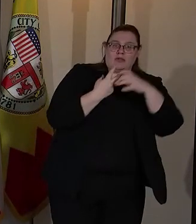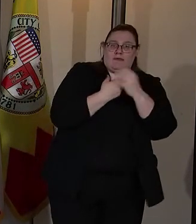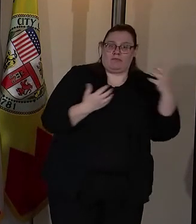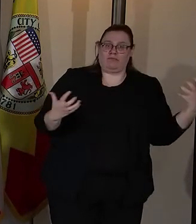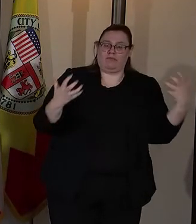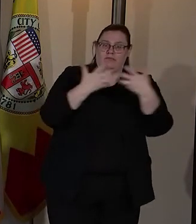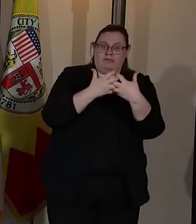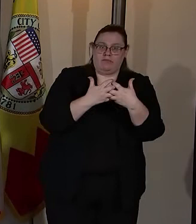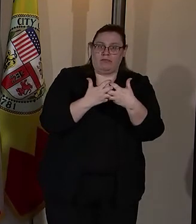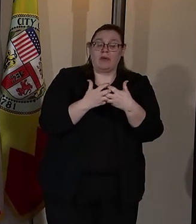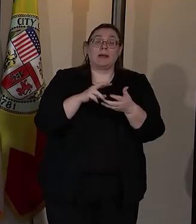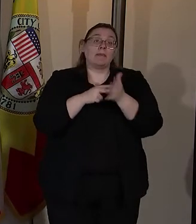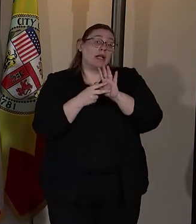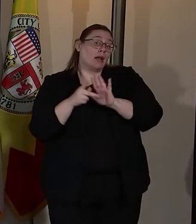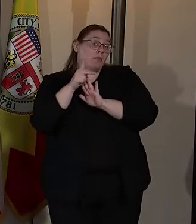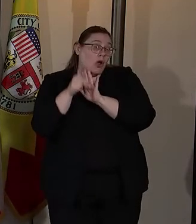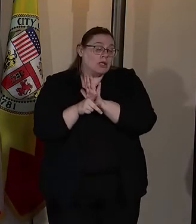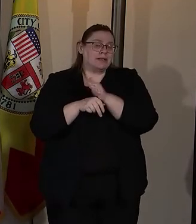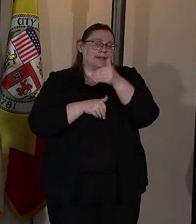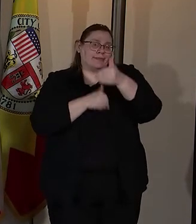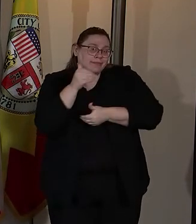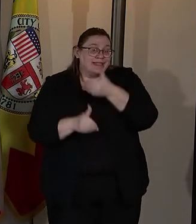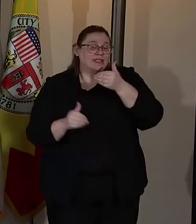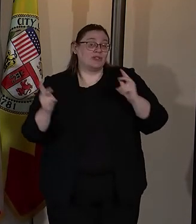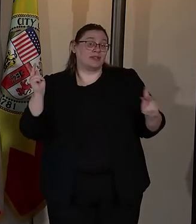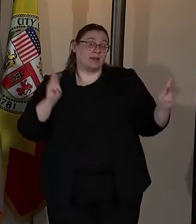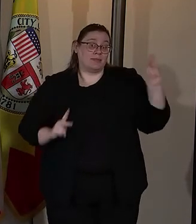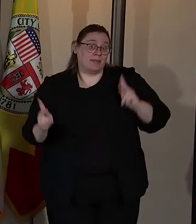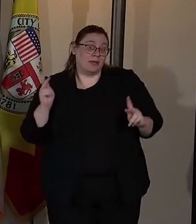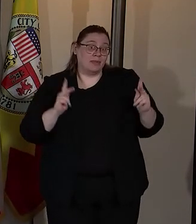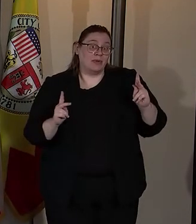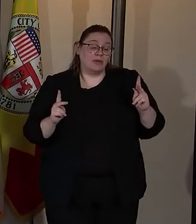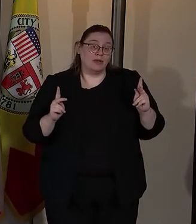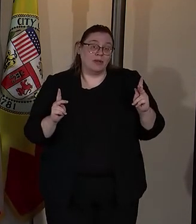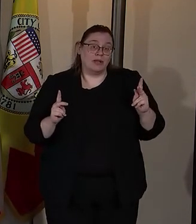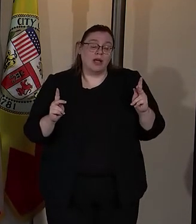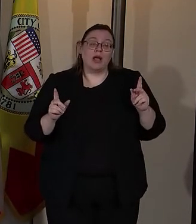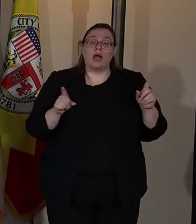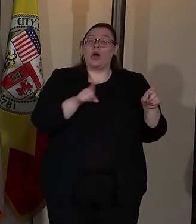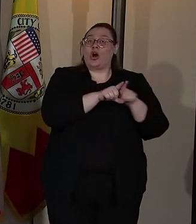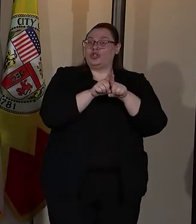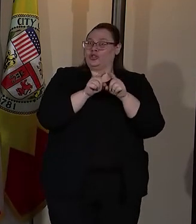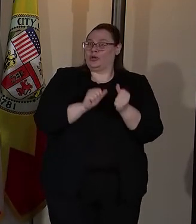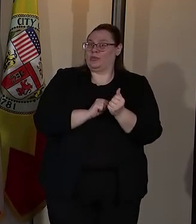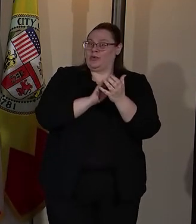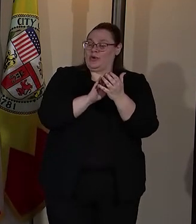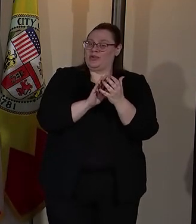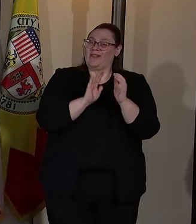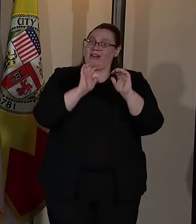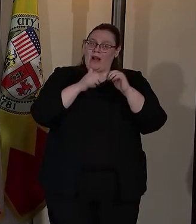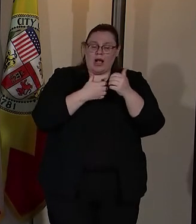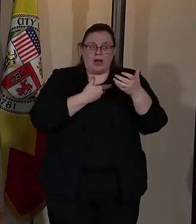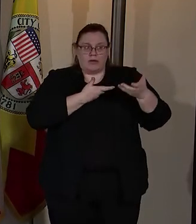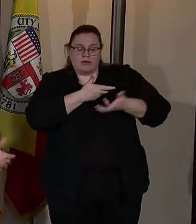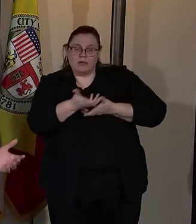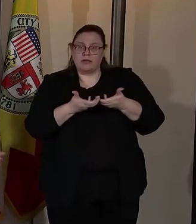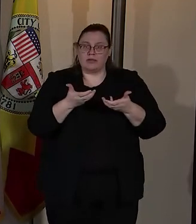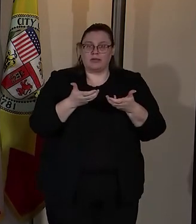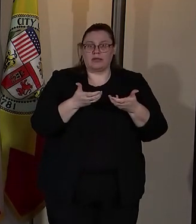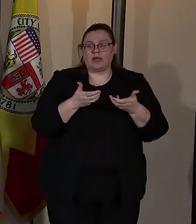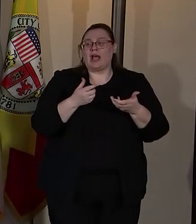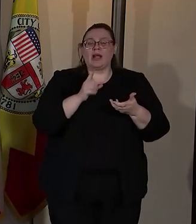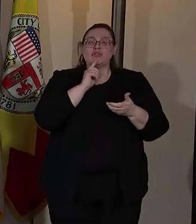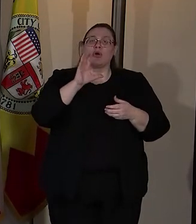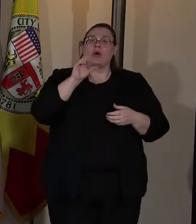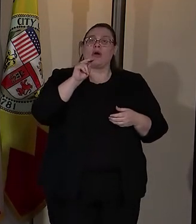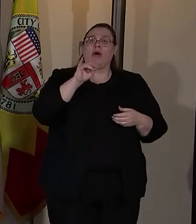words, it is a set of policies and procedures and people but is also an approach to how we police as you'll hear I'm sure